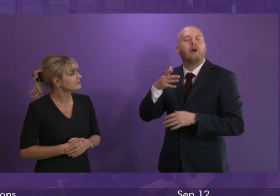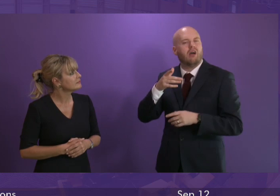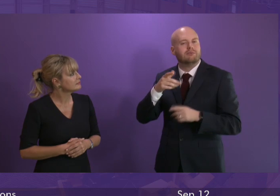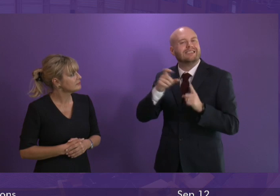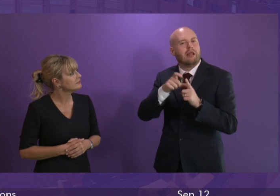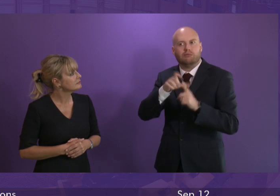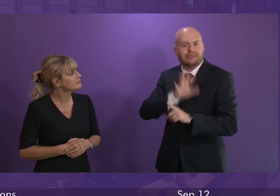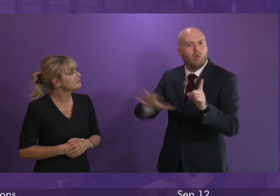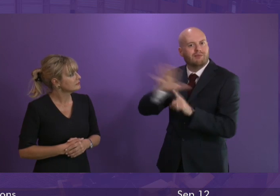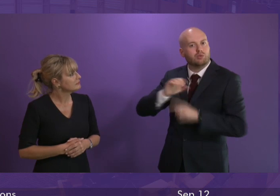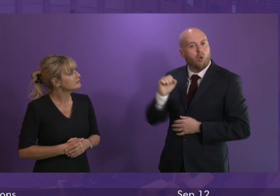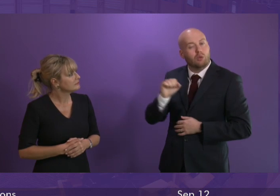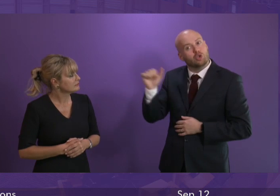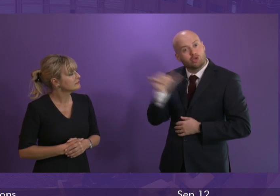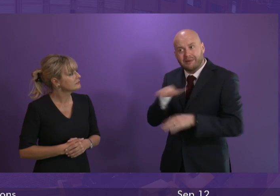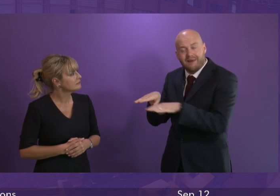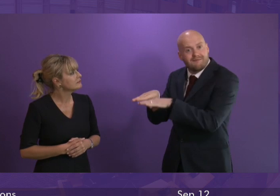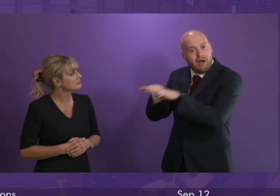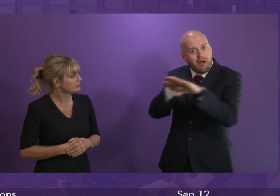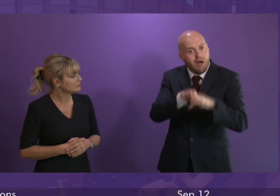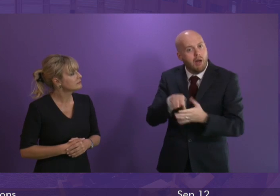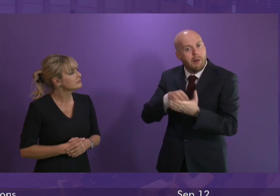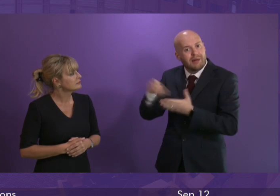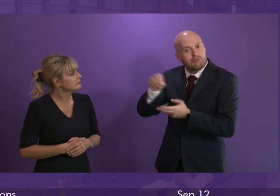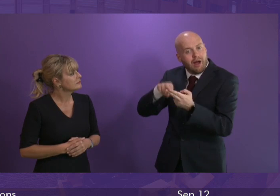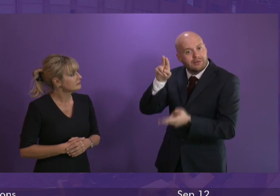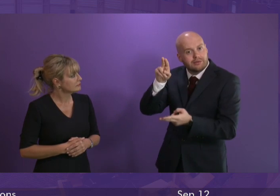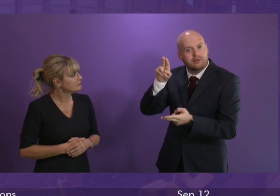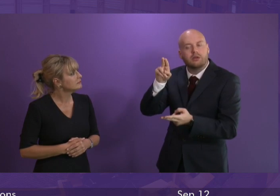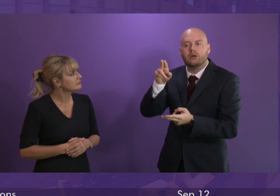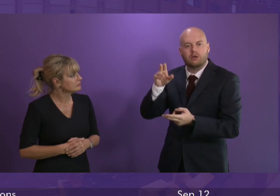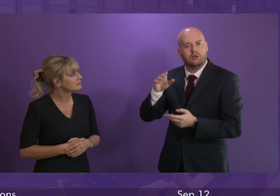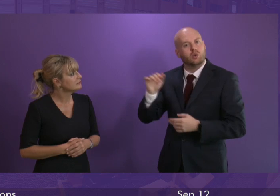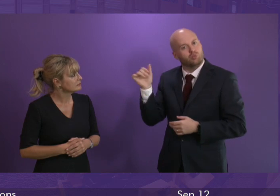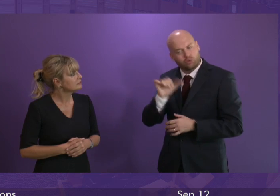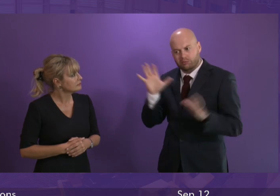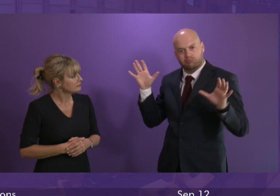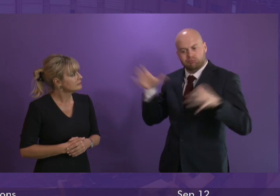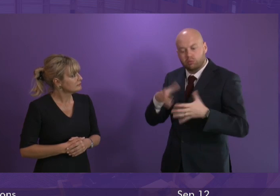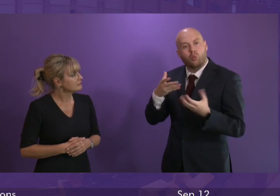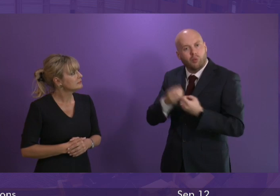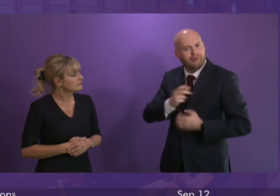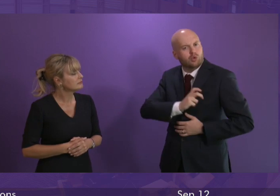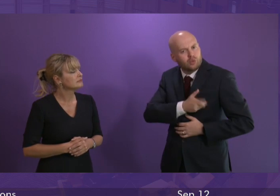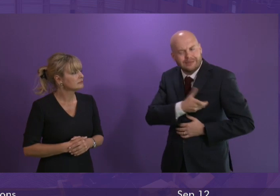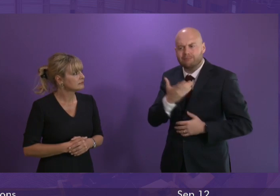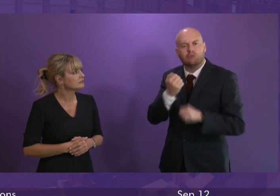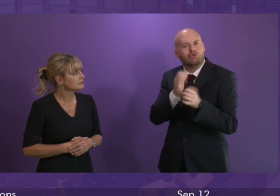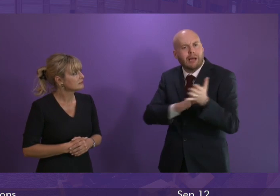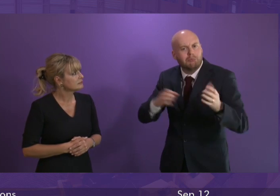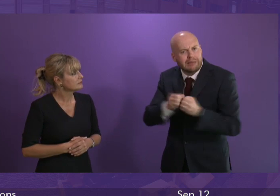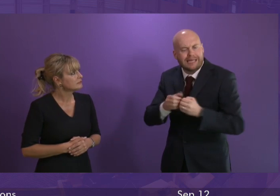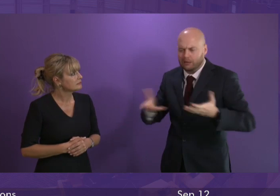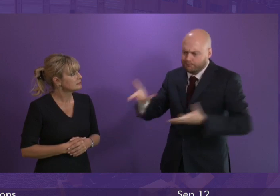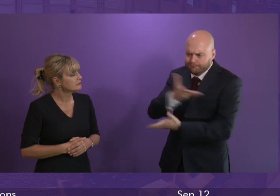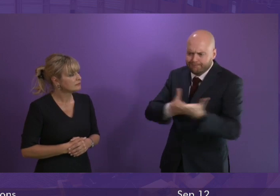fair pay rise and will she join me in calling on Diageo to get back around the table with the GMB and Unite Unions and find a fair